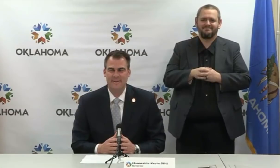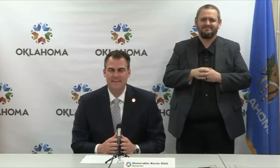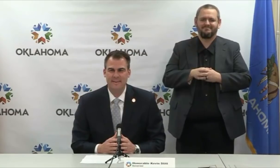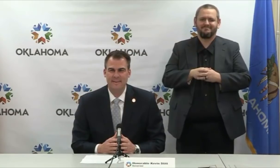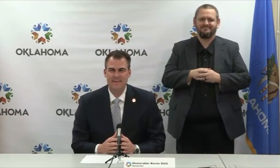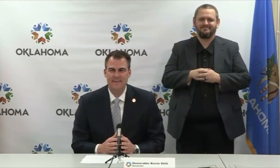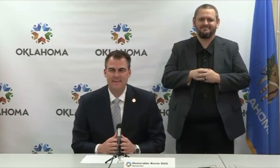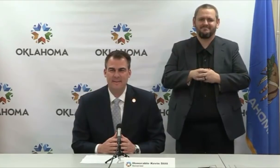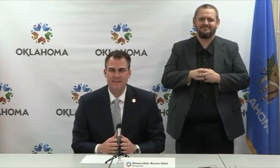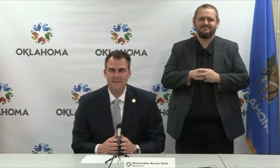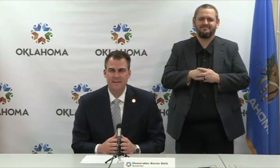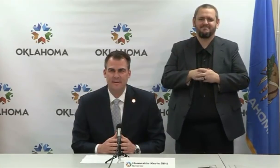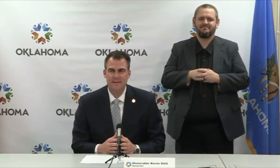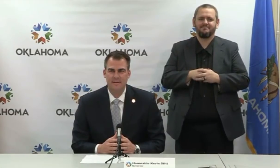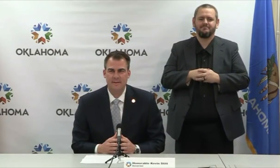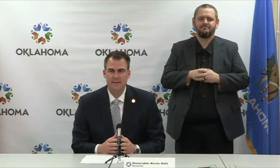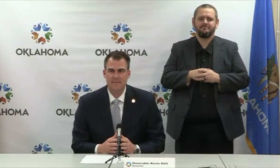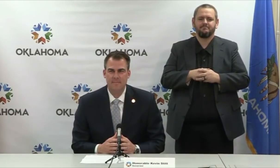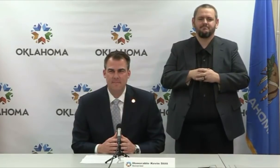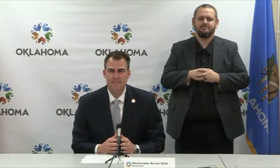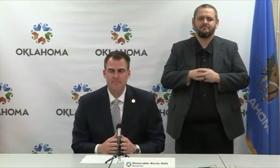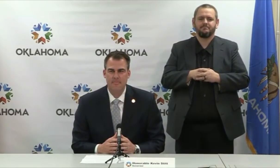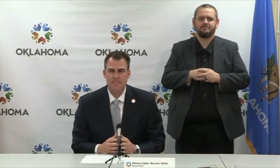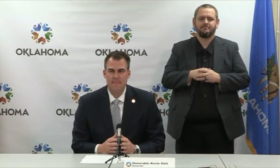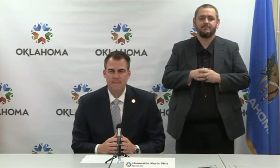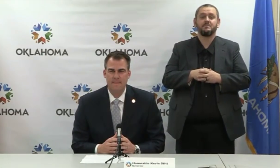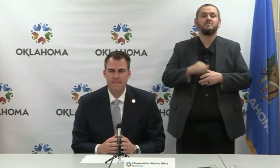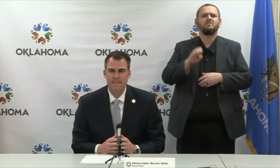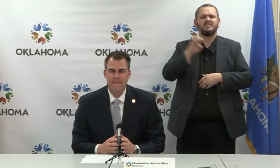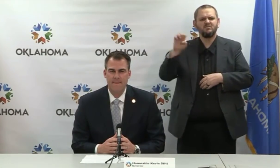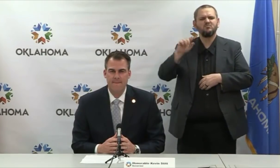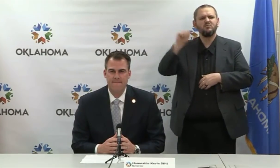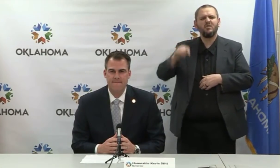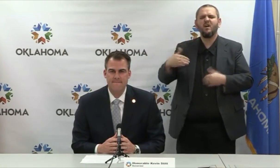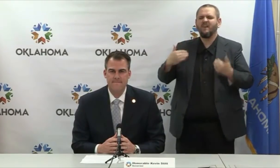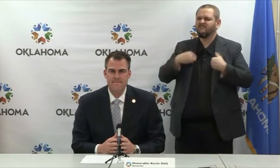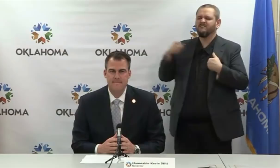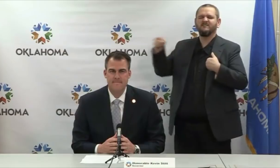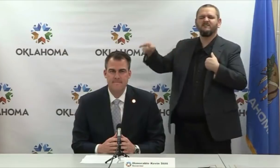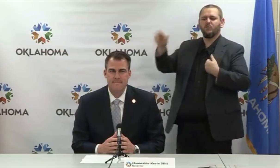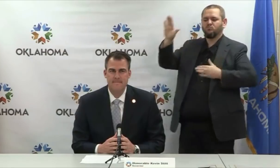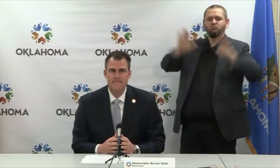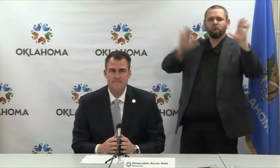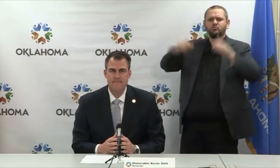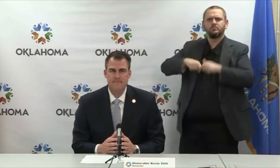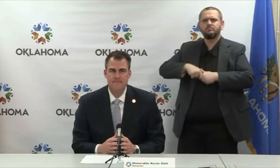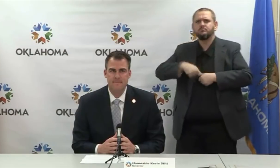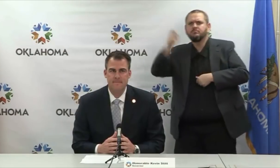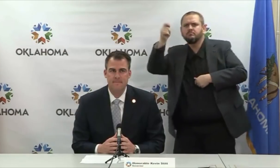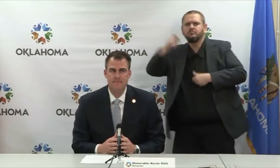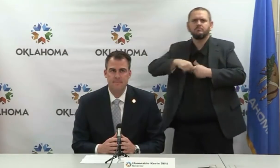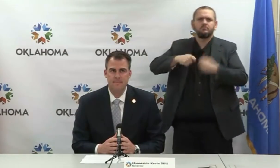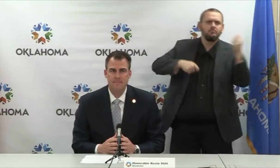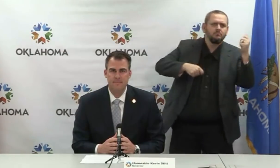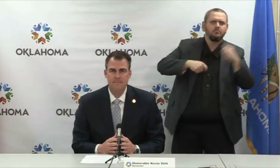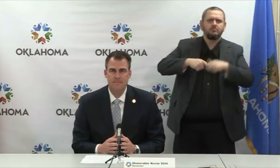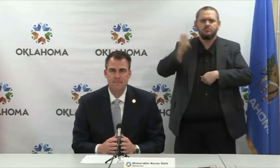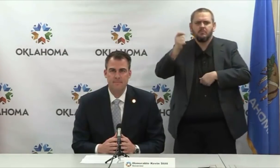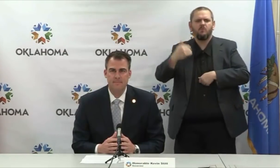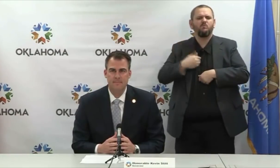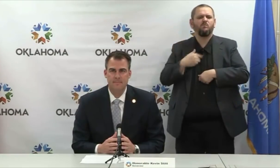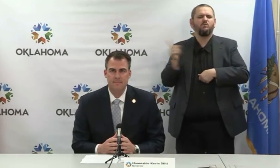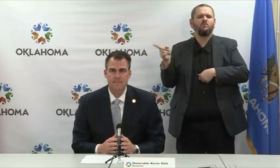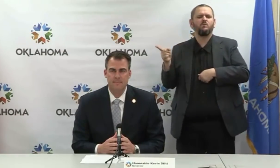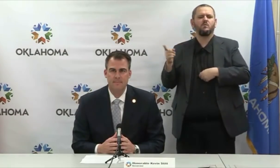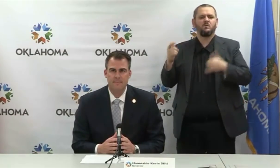We have an auction house in East Tulsa that has packed 50-plus people in for an auction today